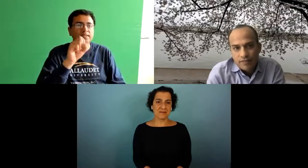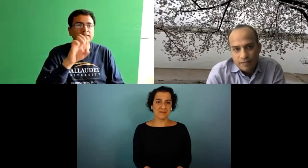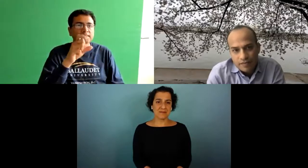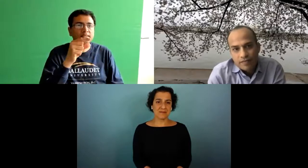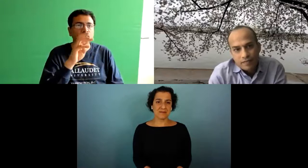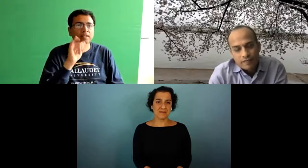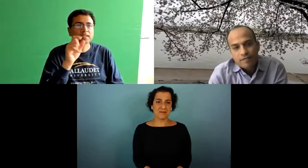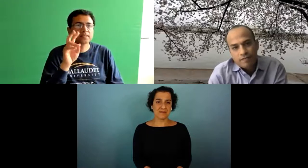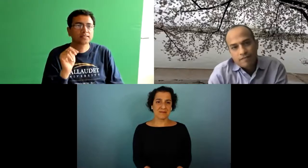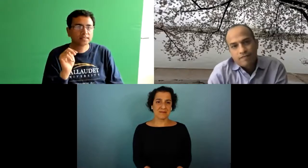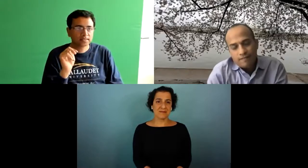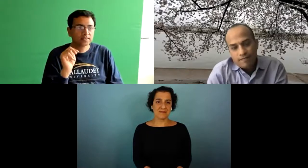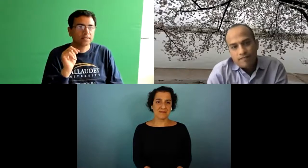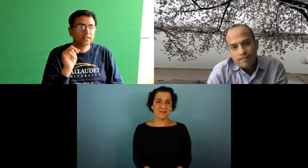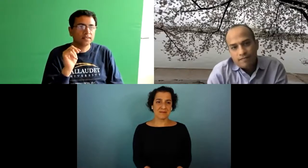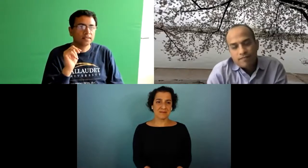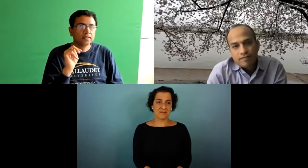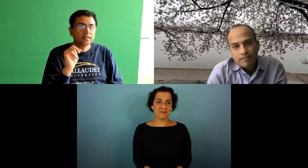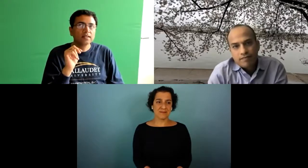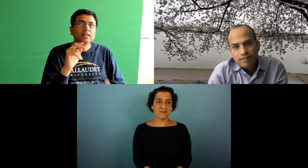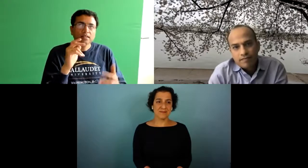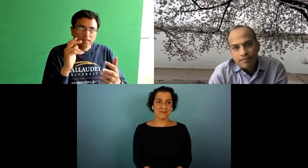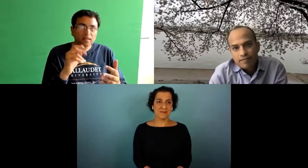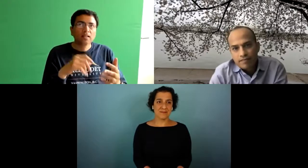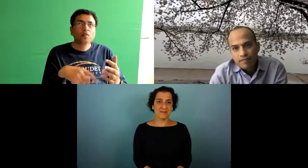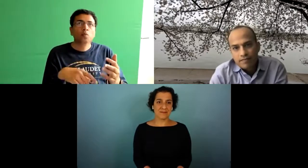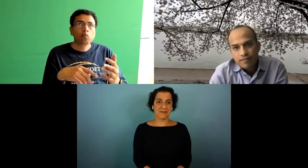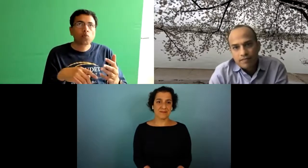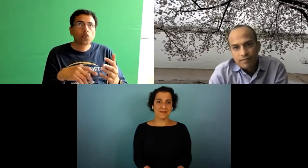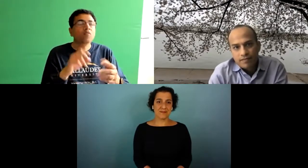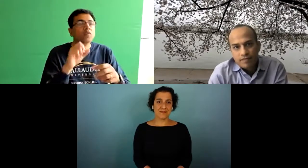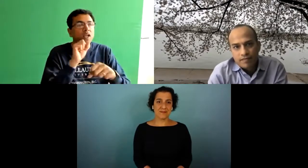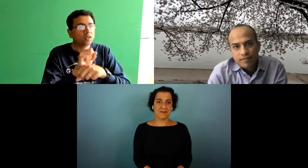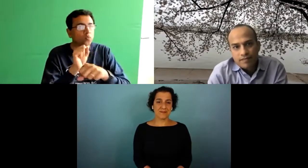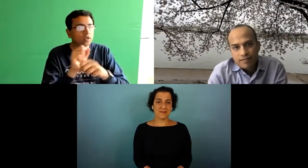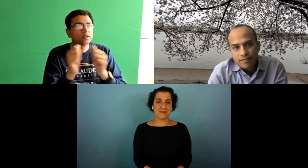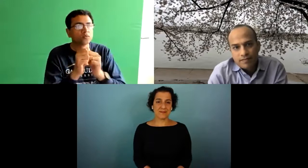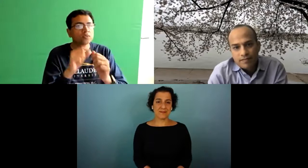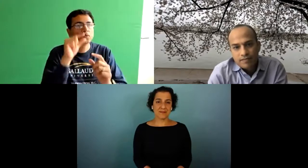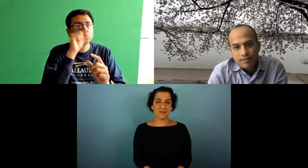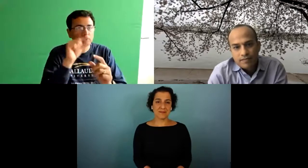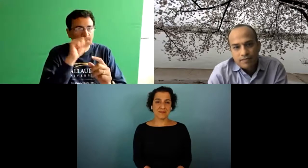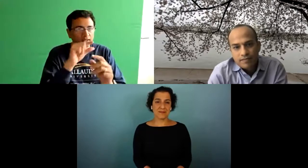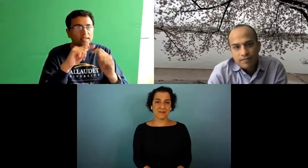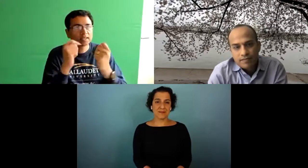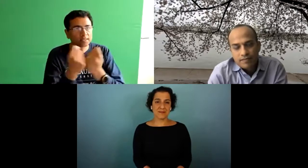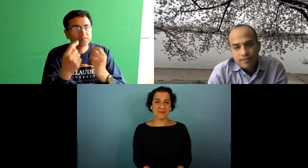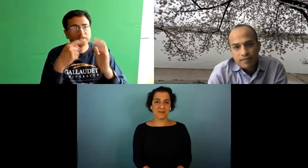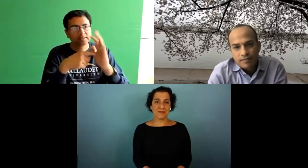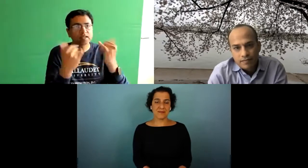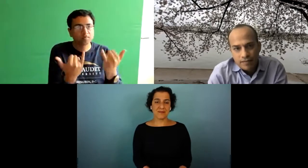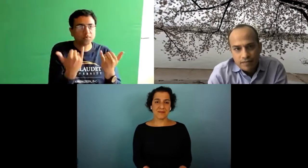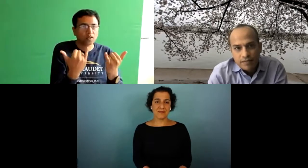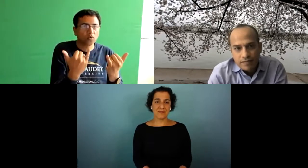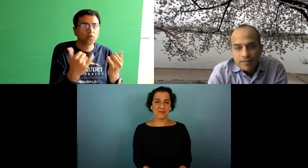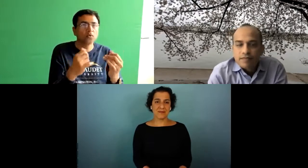in order to apply that to finger spelling segmentation i've worked with